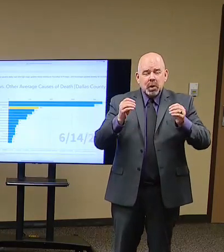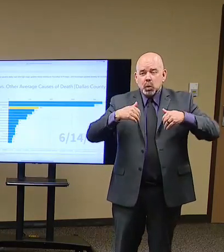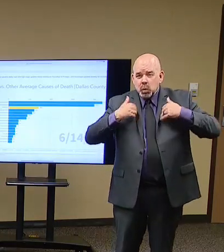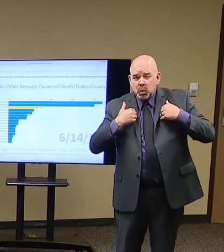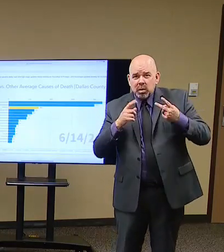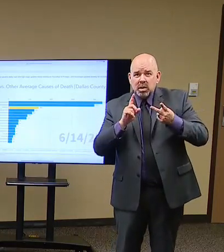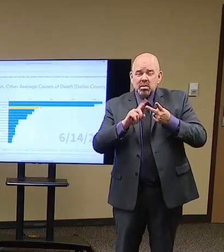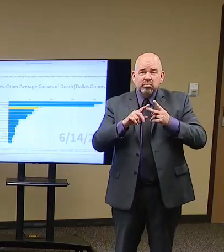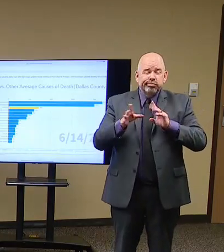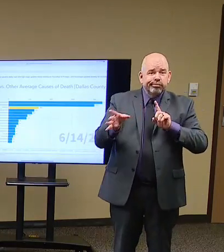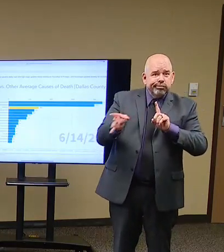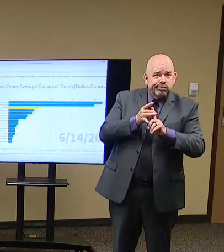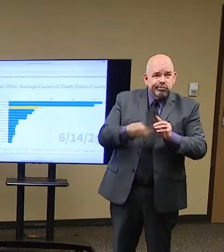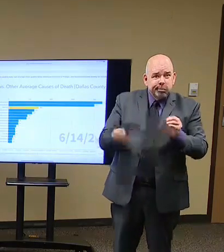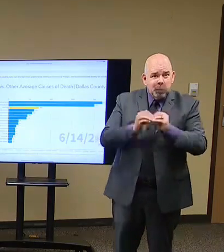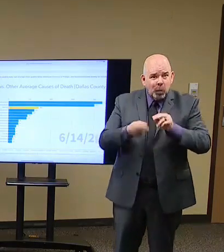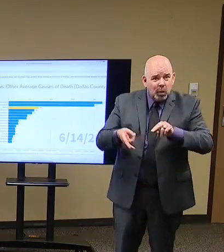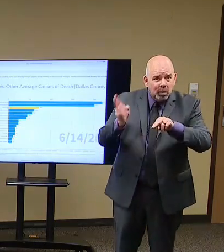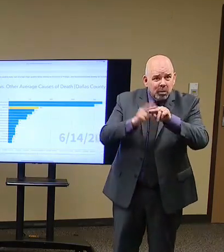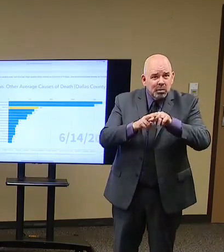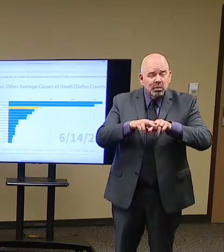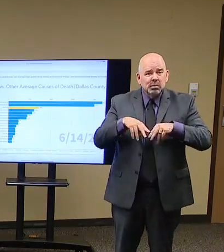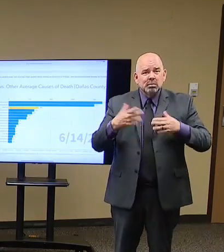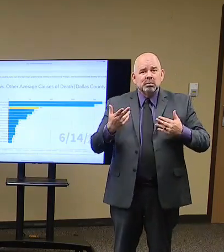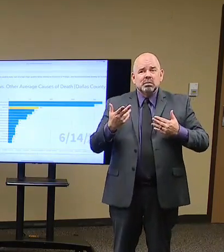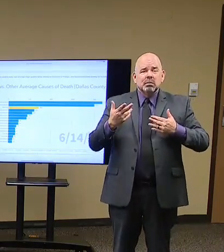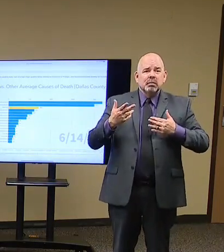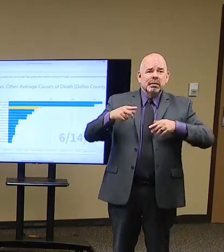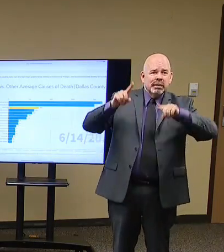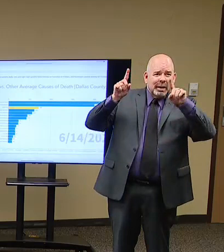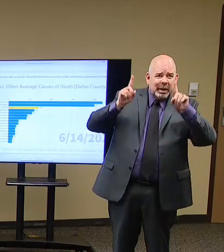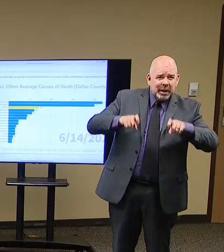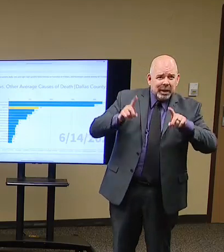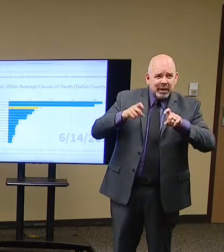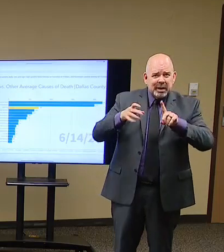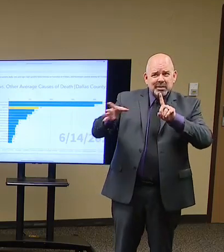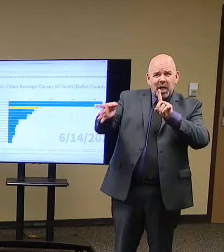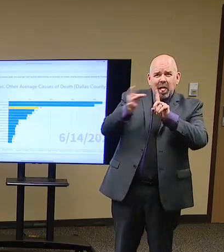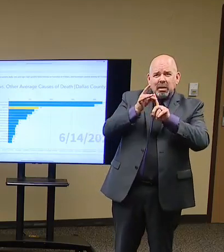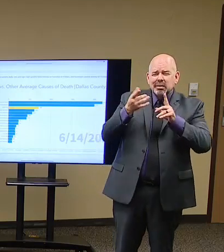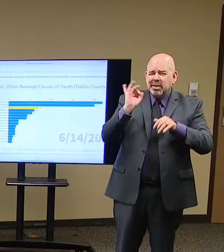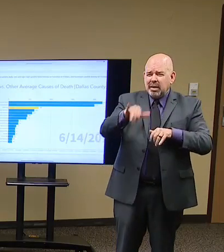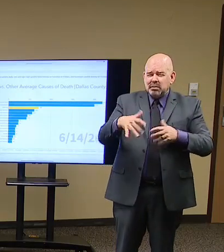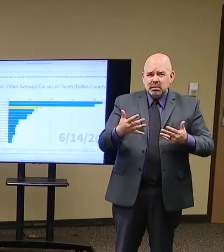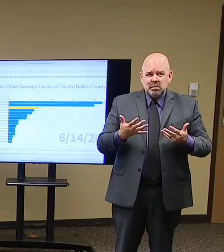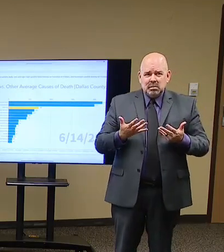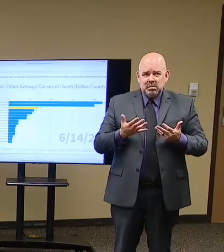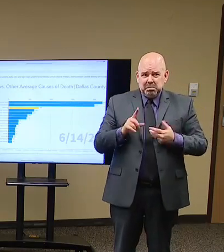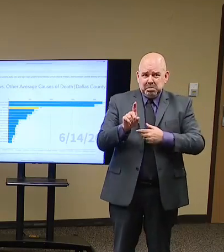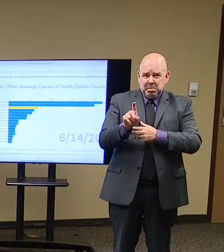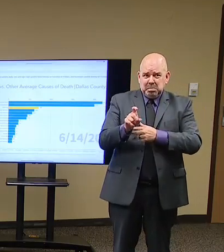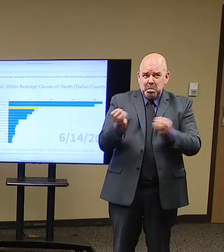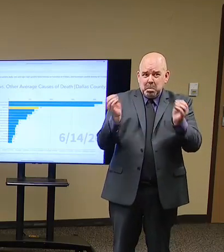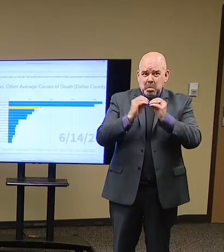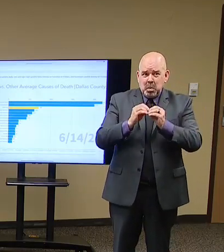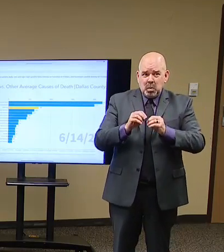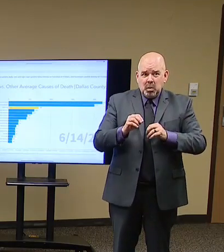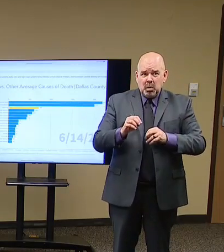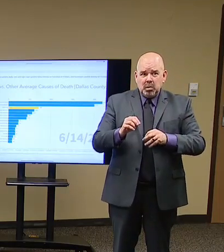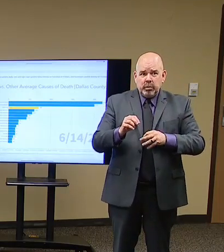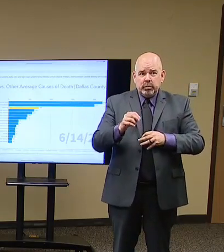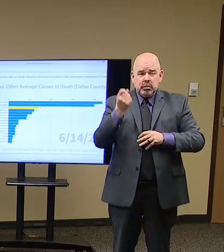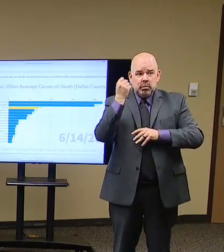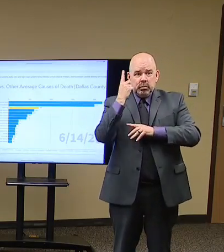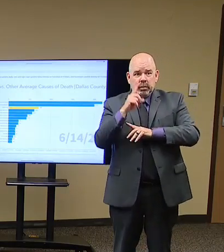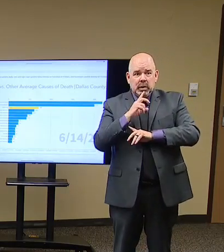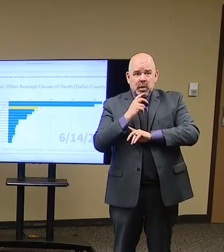testing positive, but also, I mean, Well, again, there was the report of the 12 year old being investigated, but the medical examiners. And,